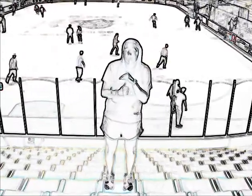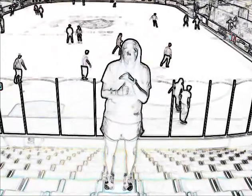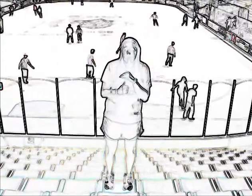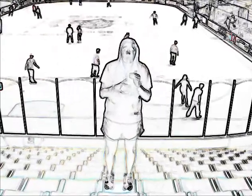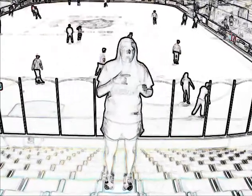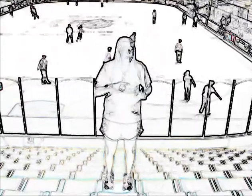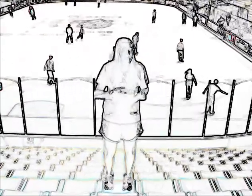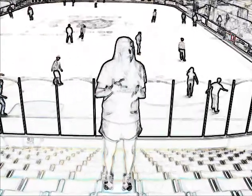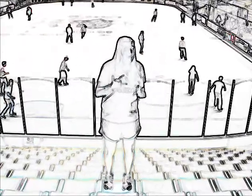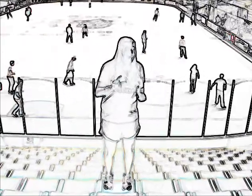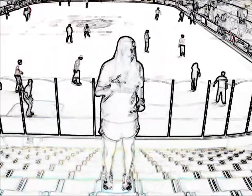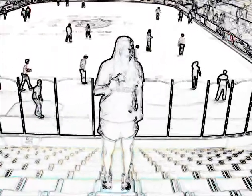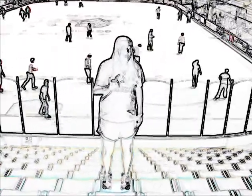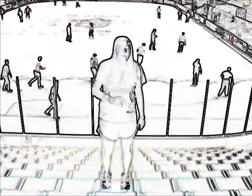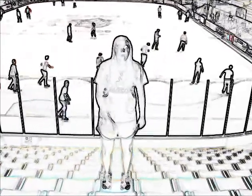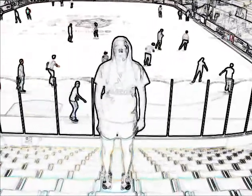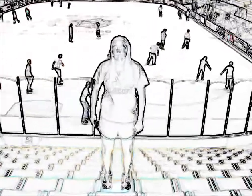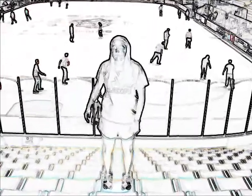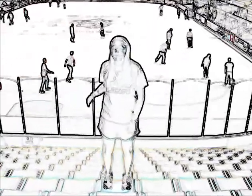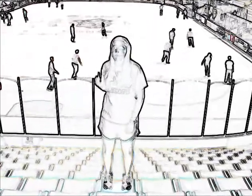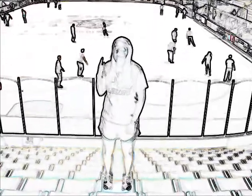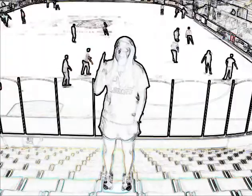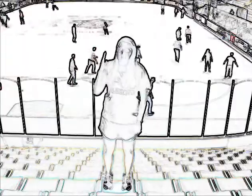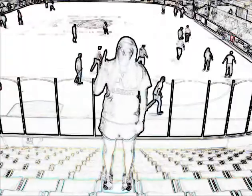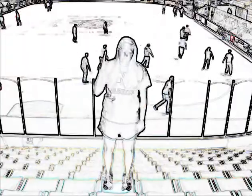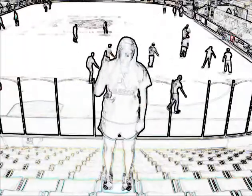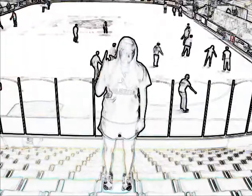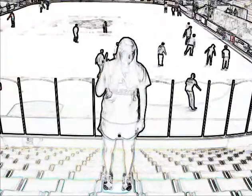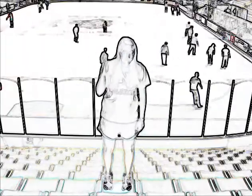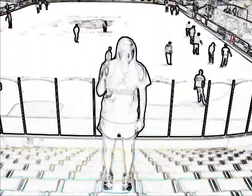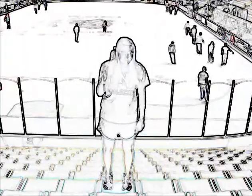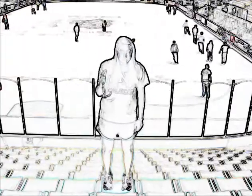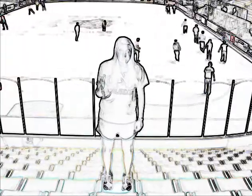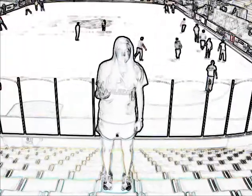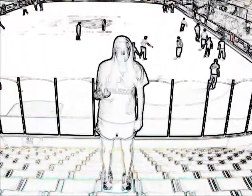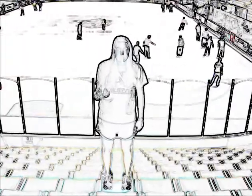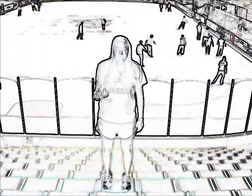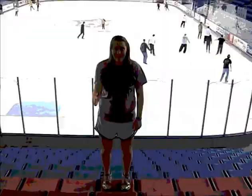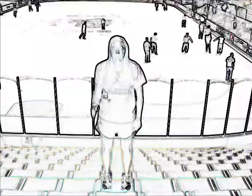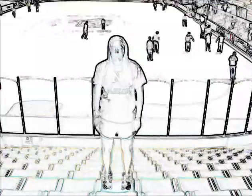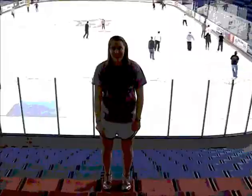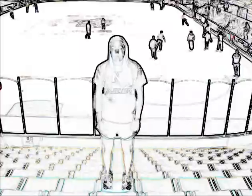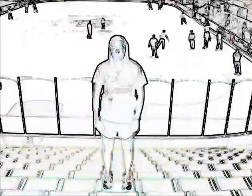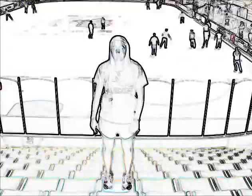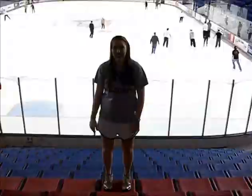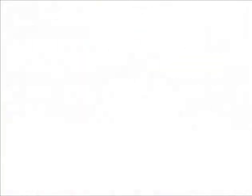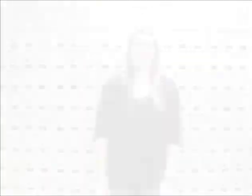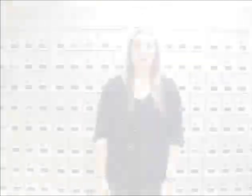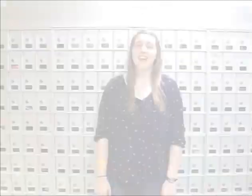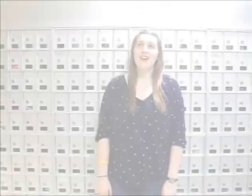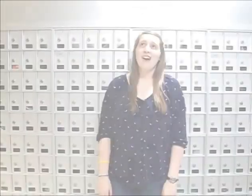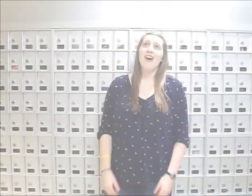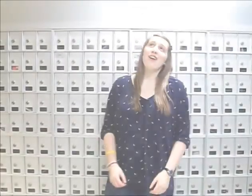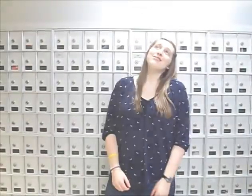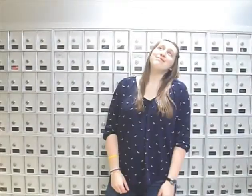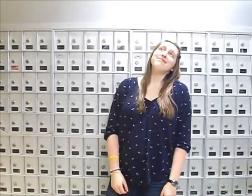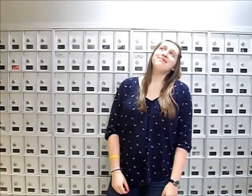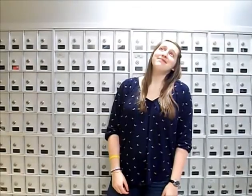I love you in the most heterosexual way Hold